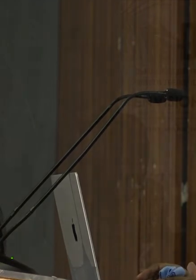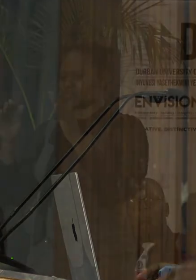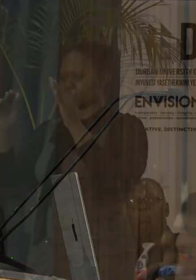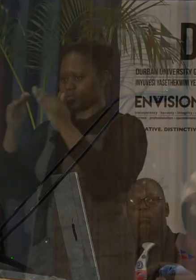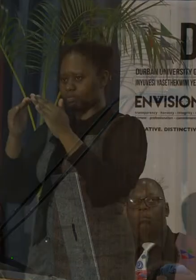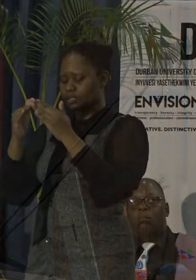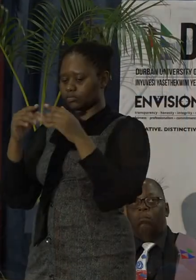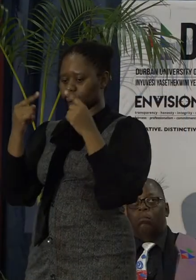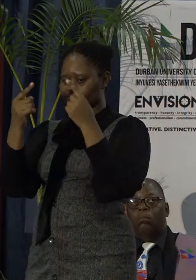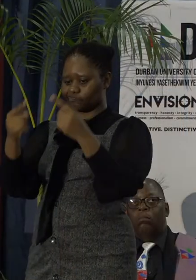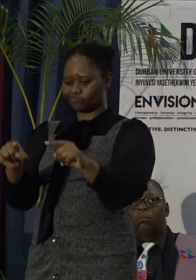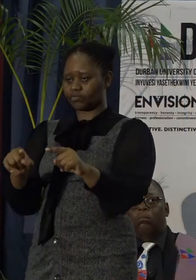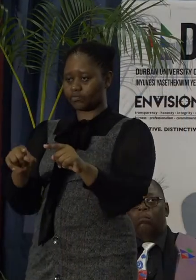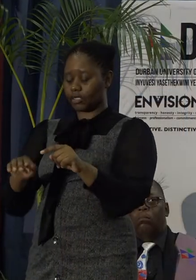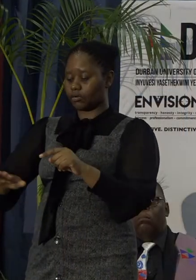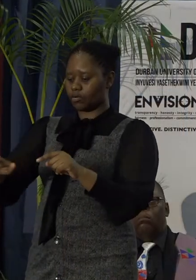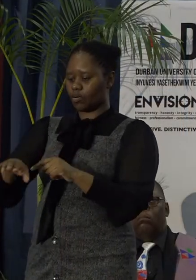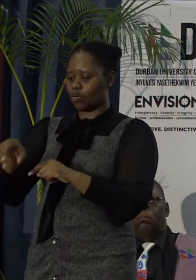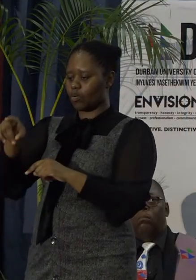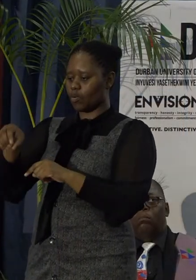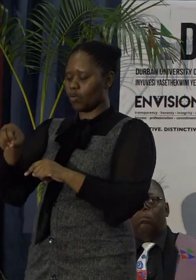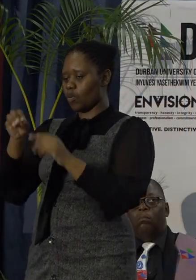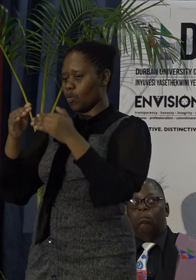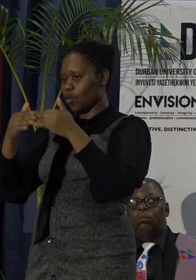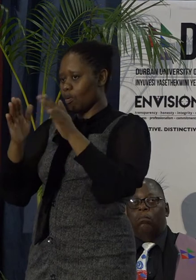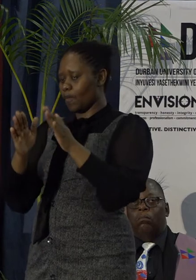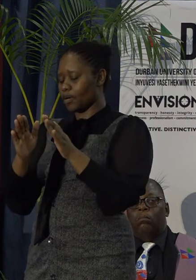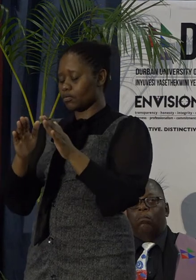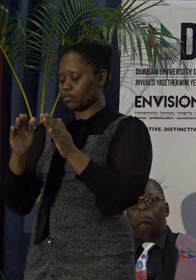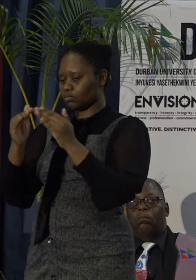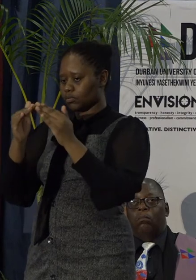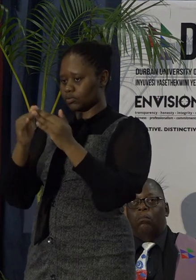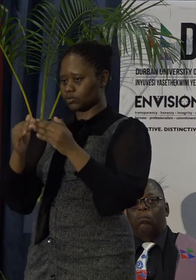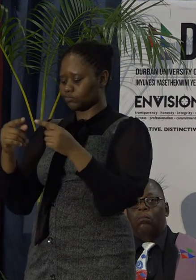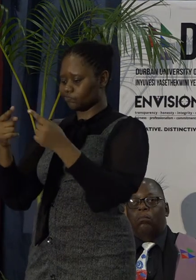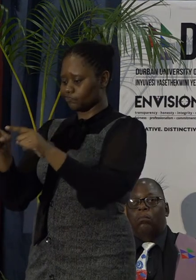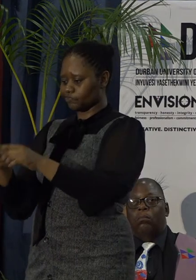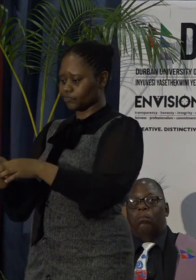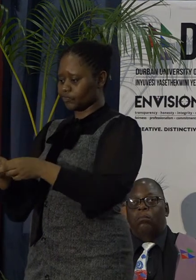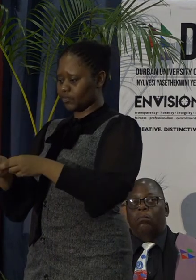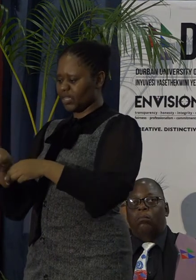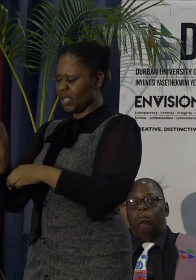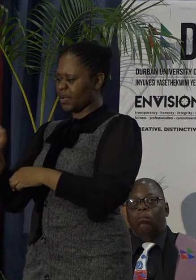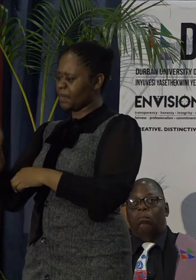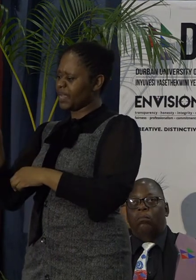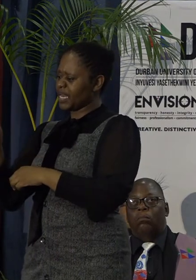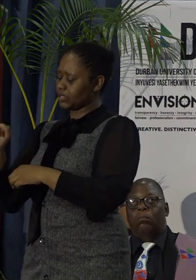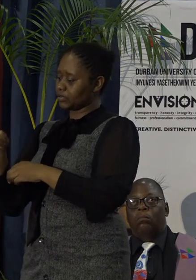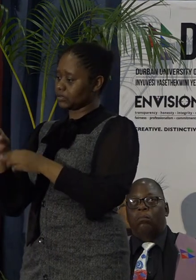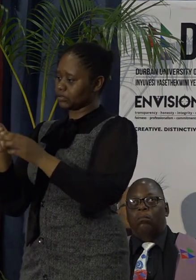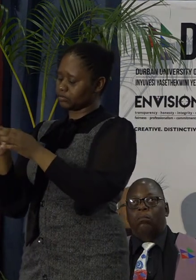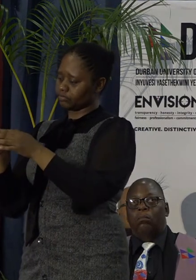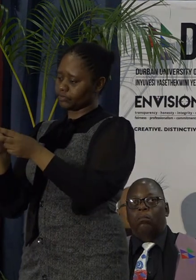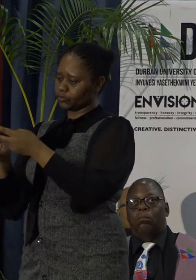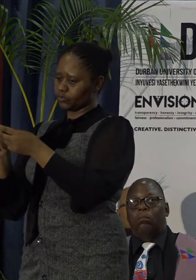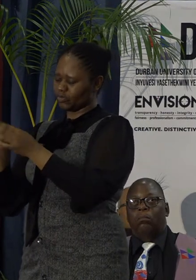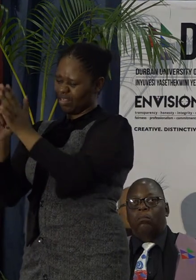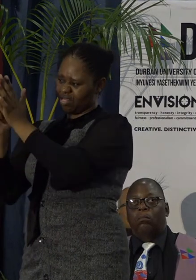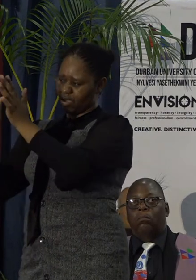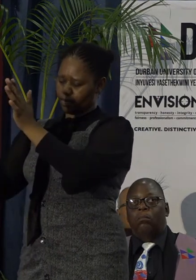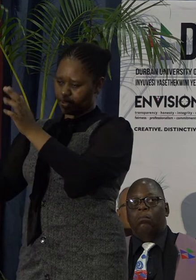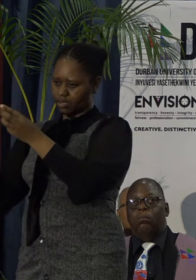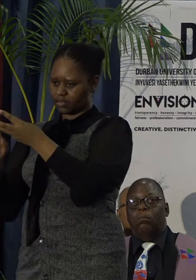Go to Open House. Go to Mansfield Hall. Go to the Library Complex. Go to S Block.